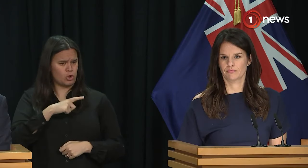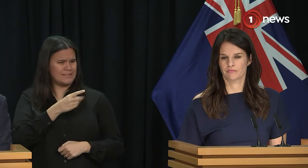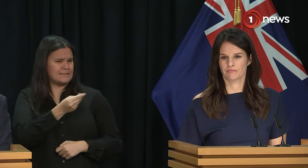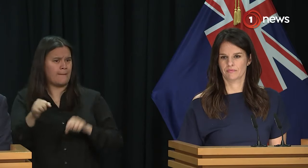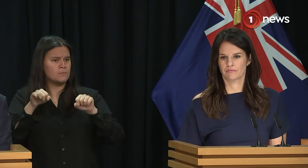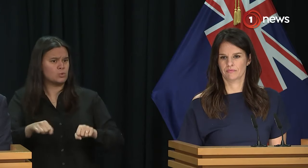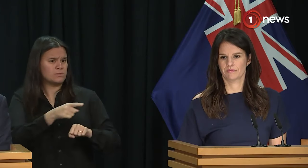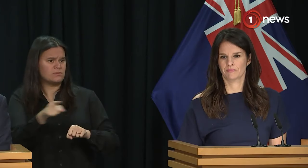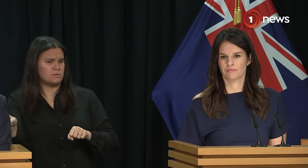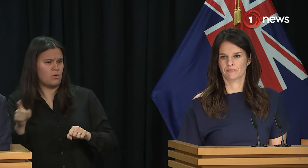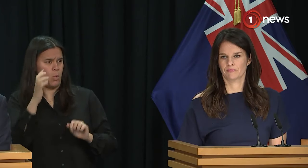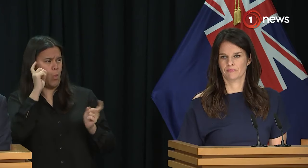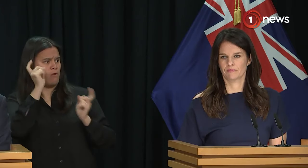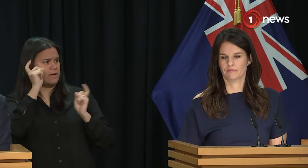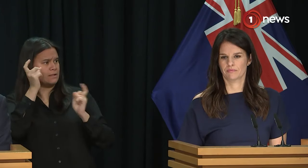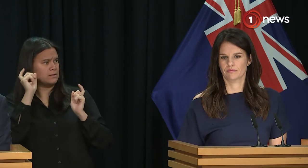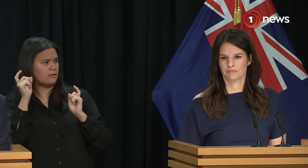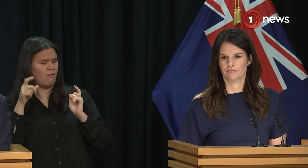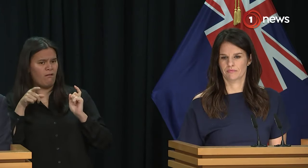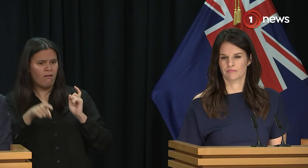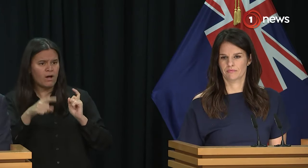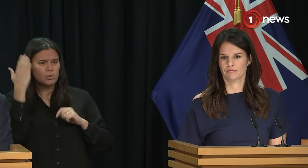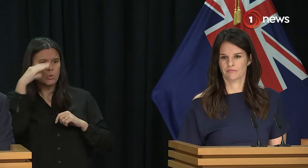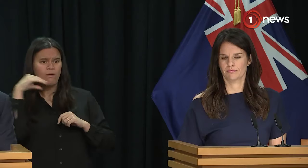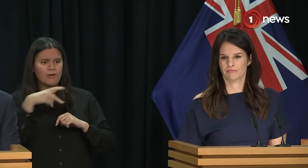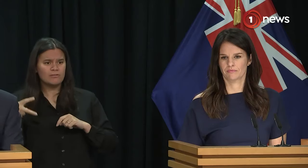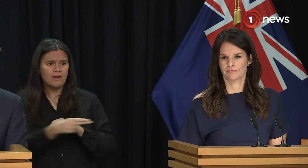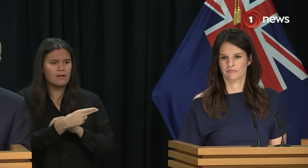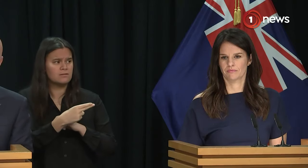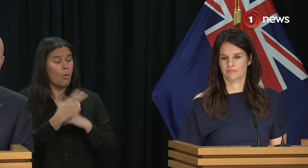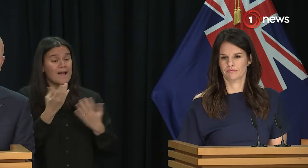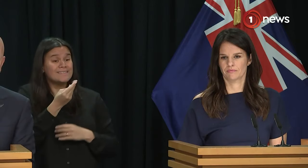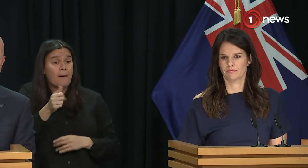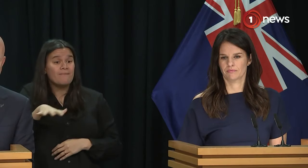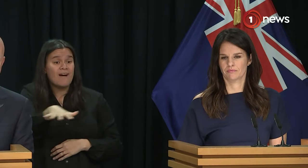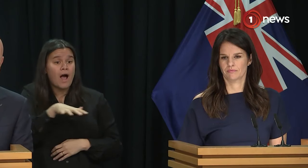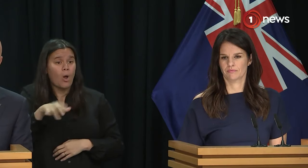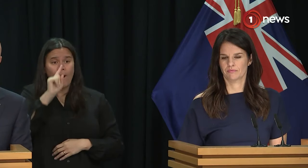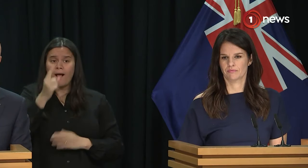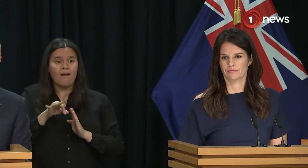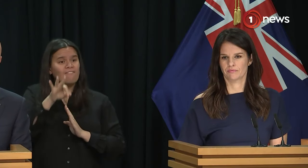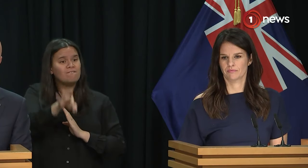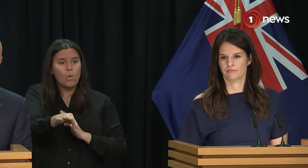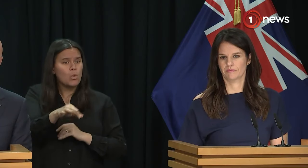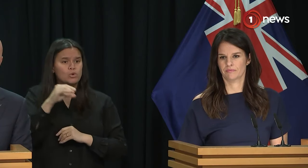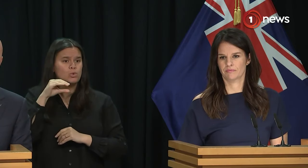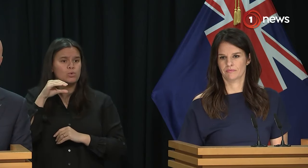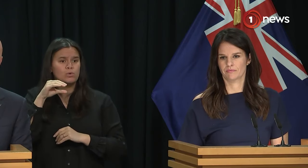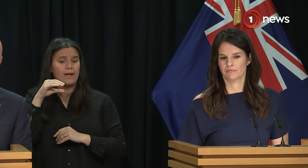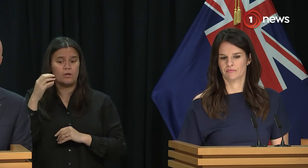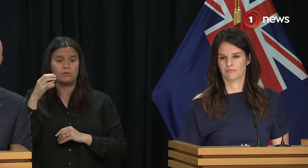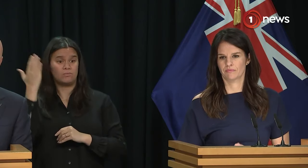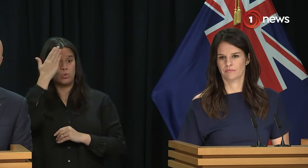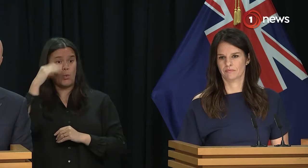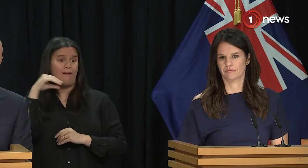of cuts, and particularly to those whānau who can't afford to send their kiddies to school